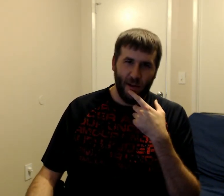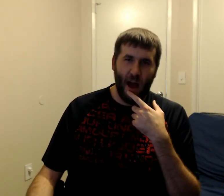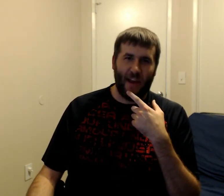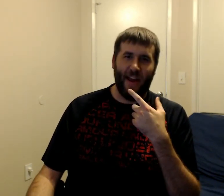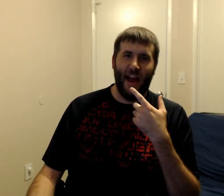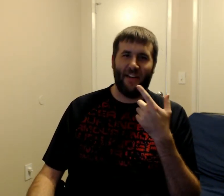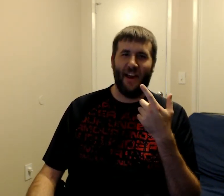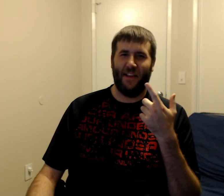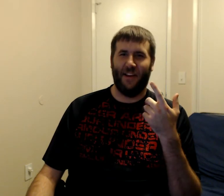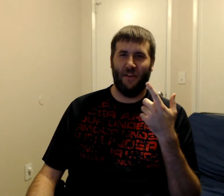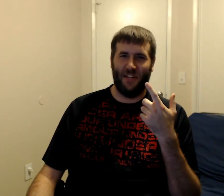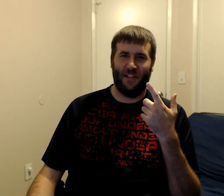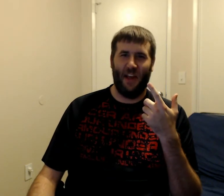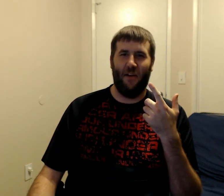Okay, now they're getting the Kendo sticks going.